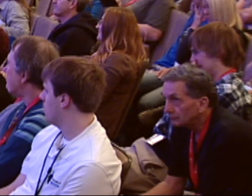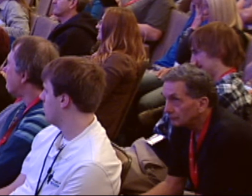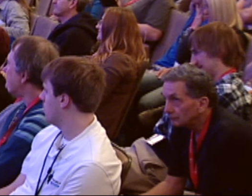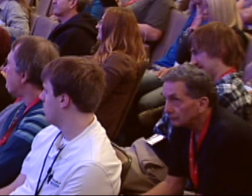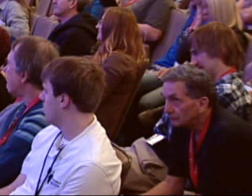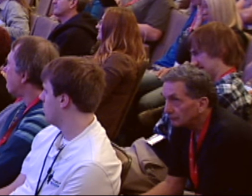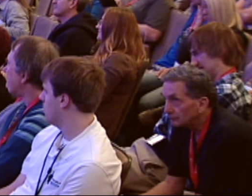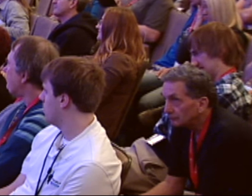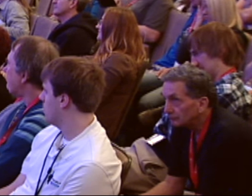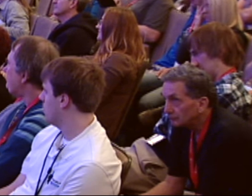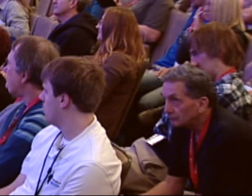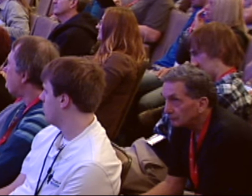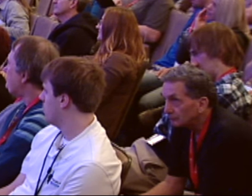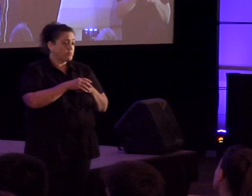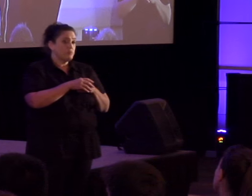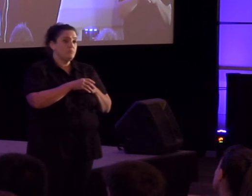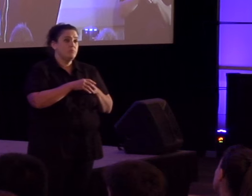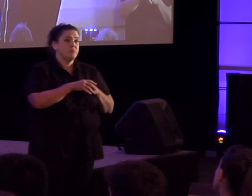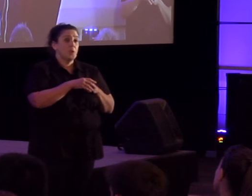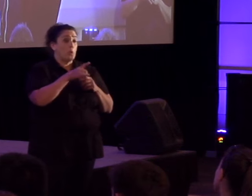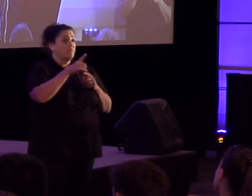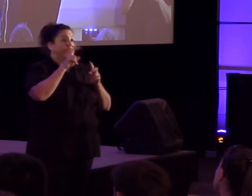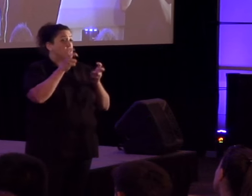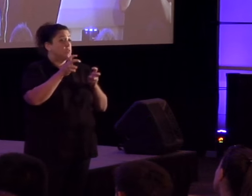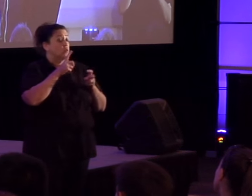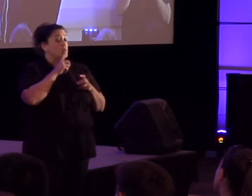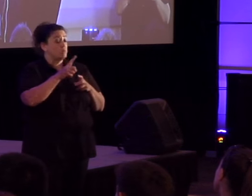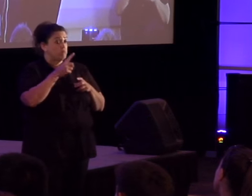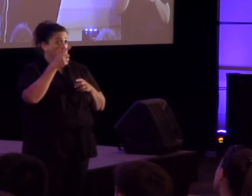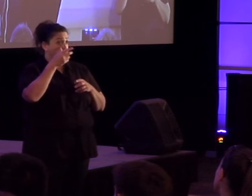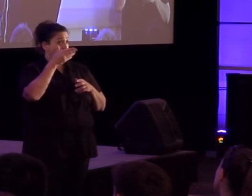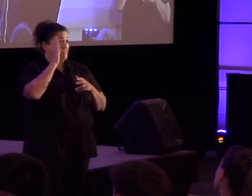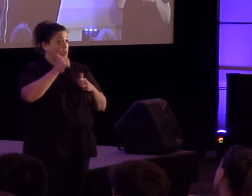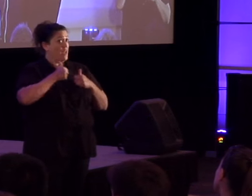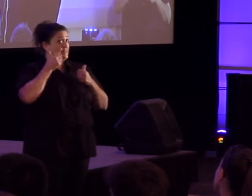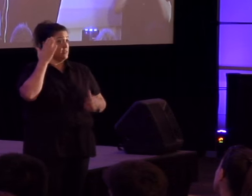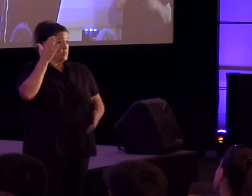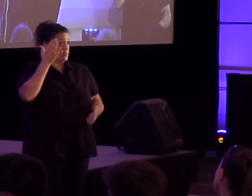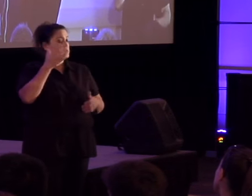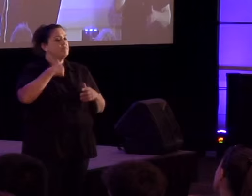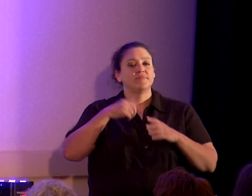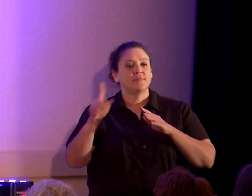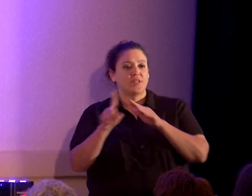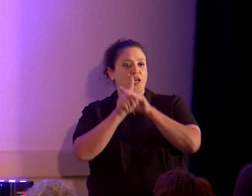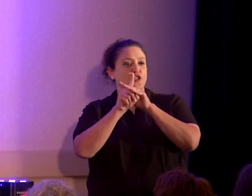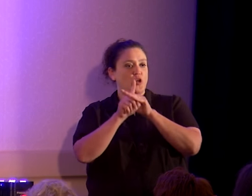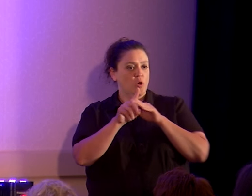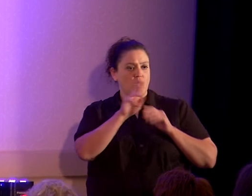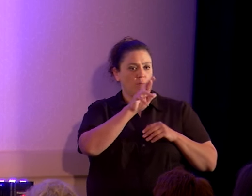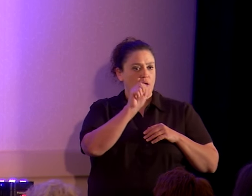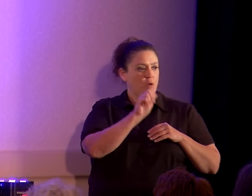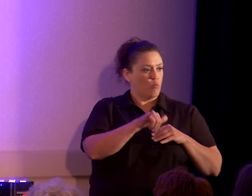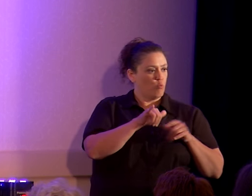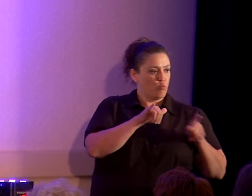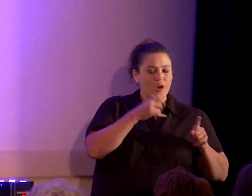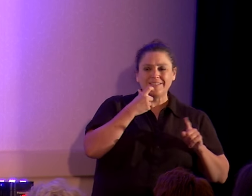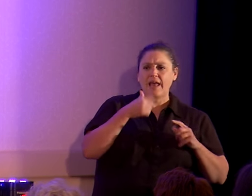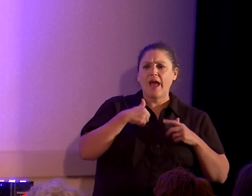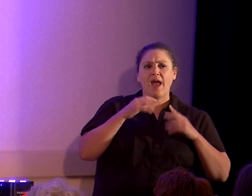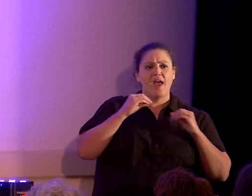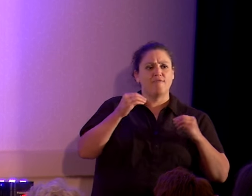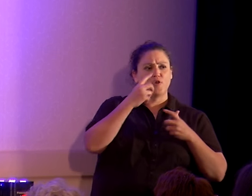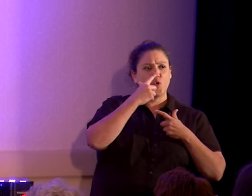And so Ray had agreed to do this debate. The subject was, does God exist? And I showed up, and Ray said he had no interest in